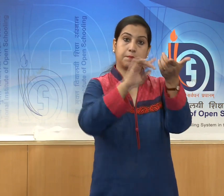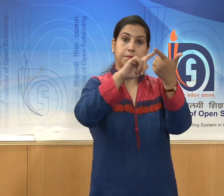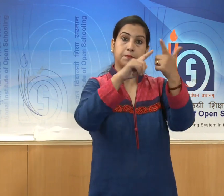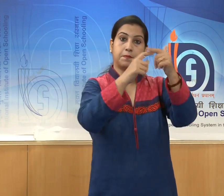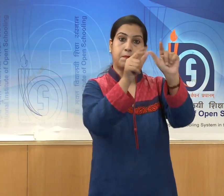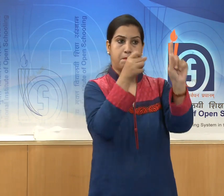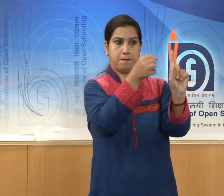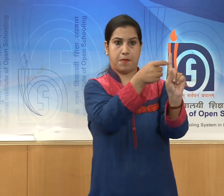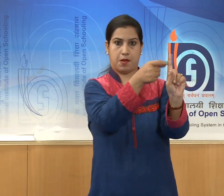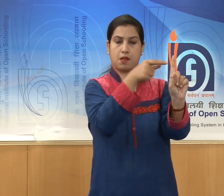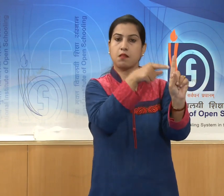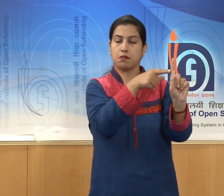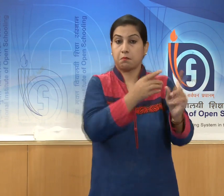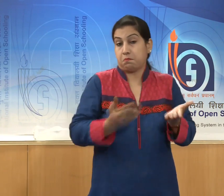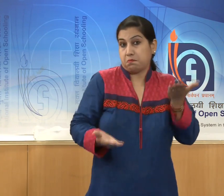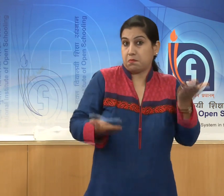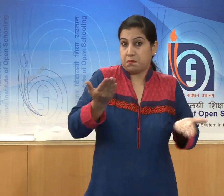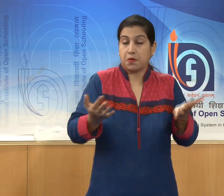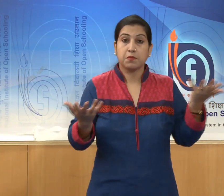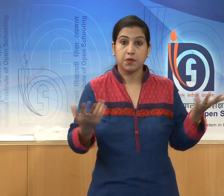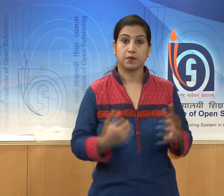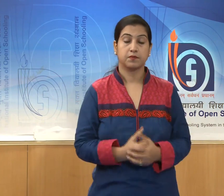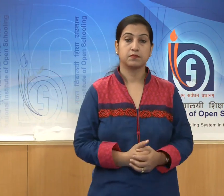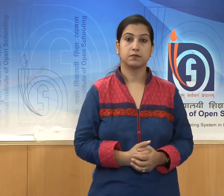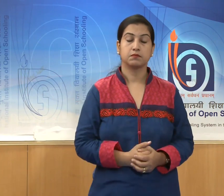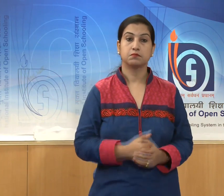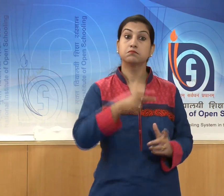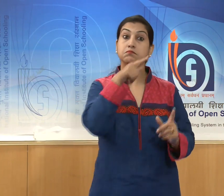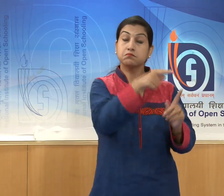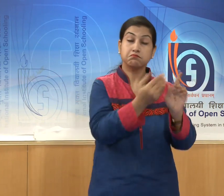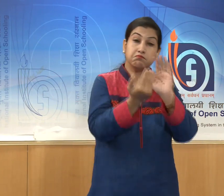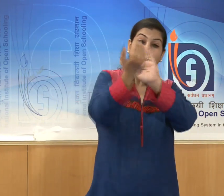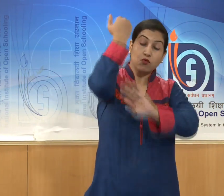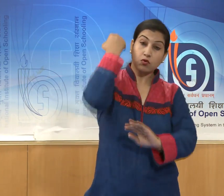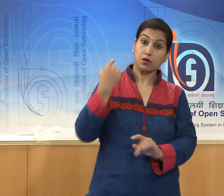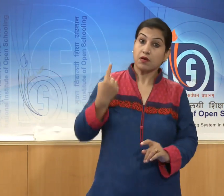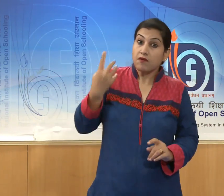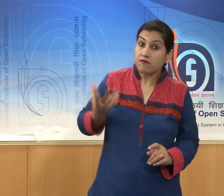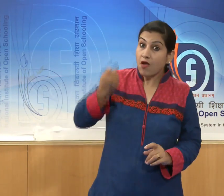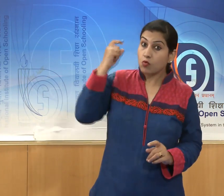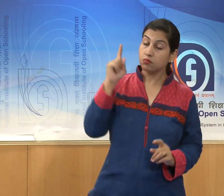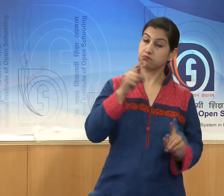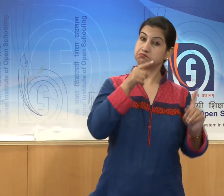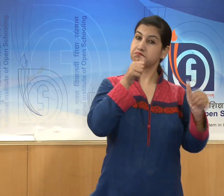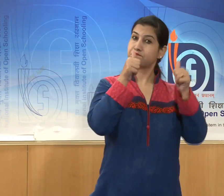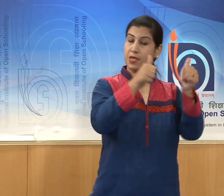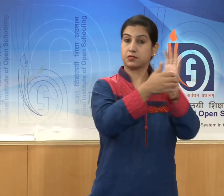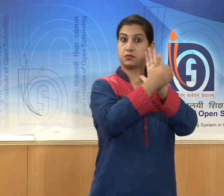is probably one of the finest examples elements of the artistic